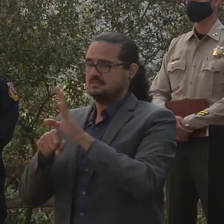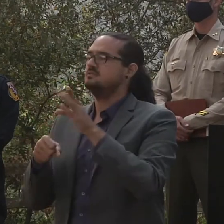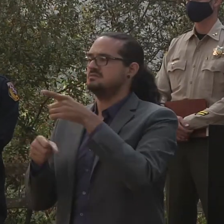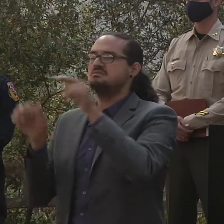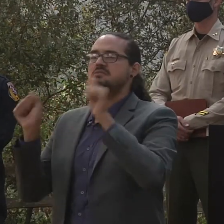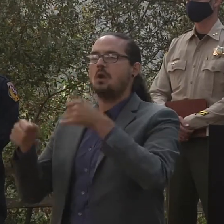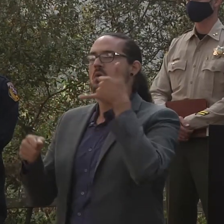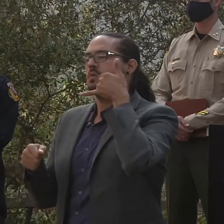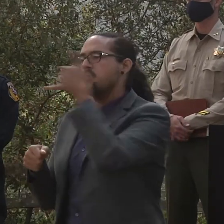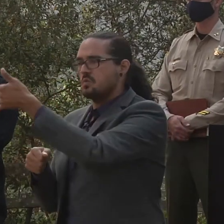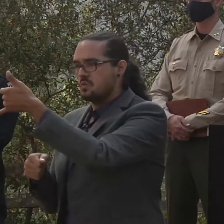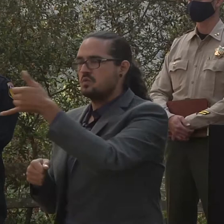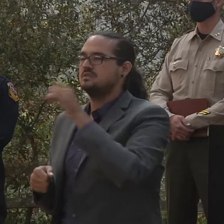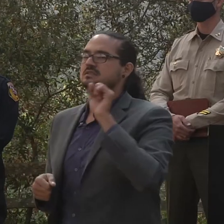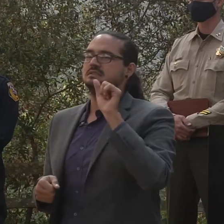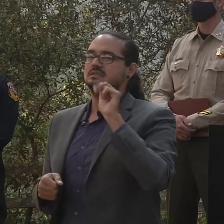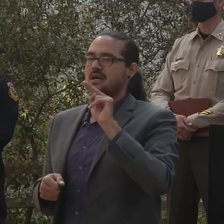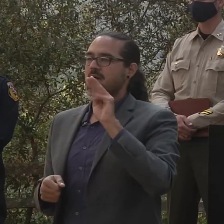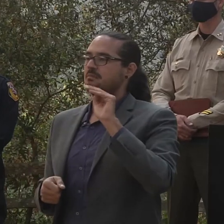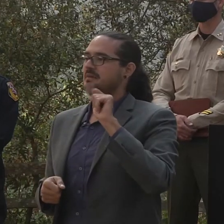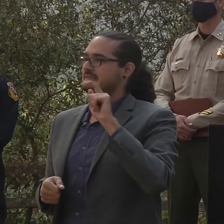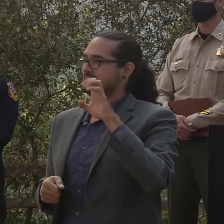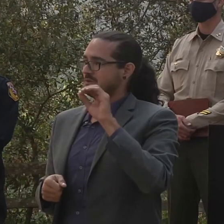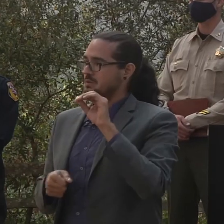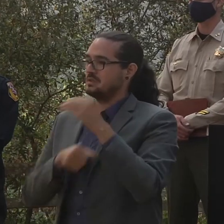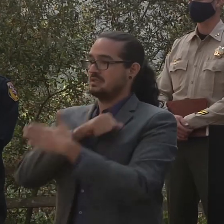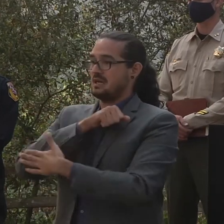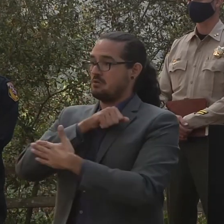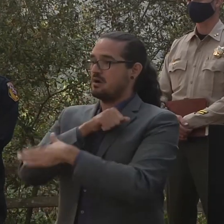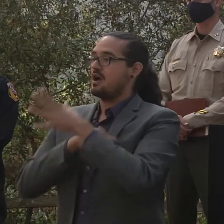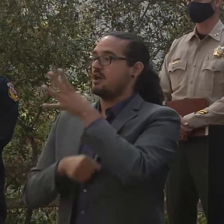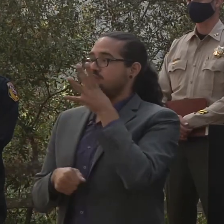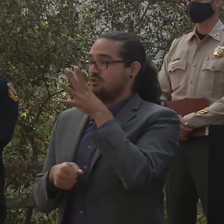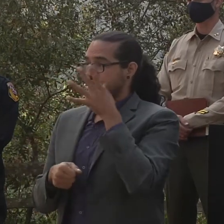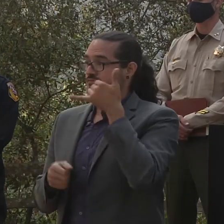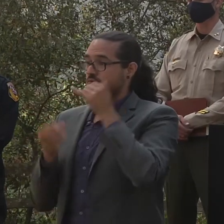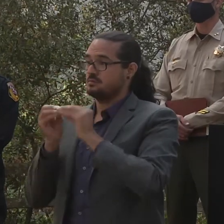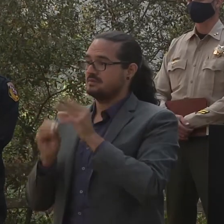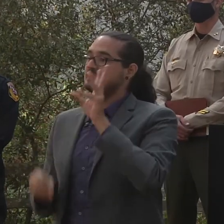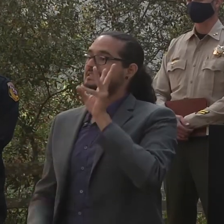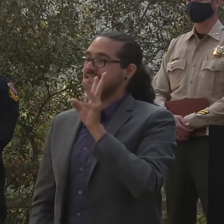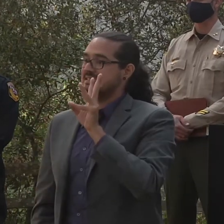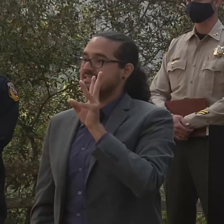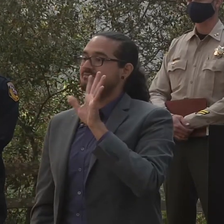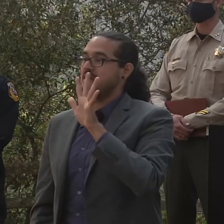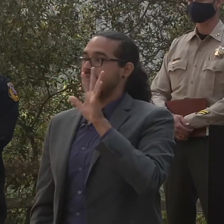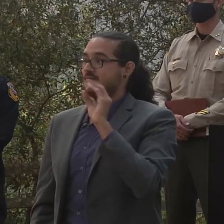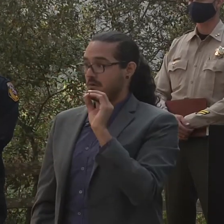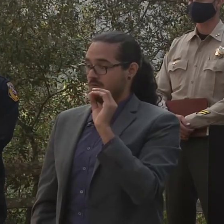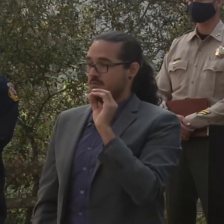Agricultural Commissioner. And that is 650-363